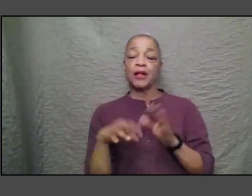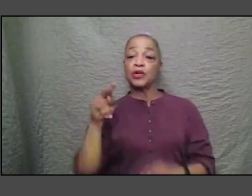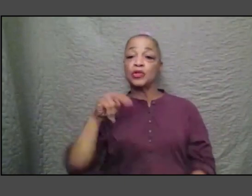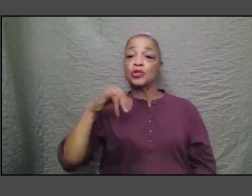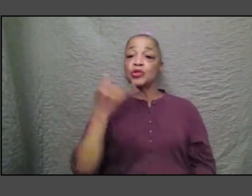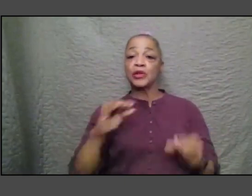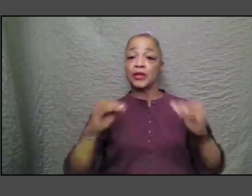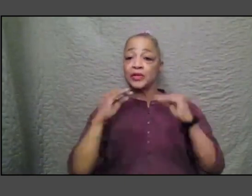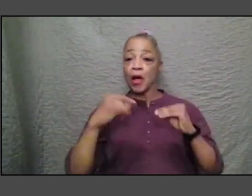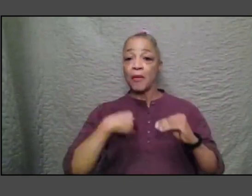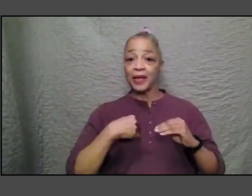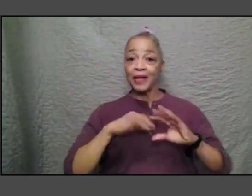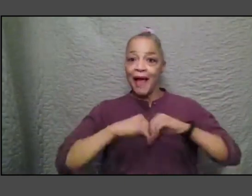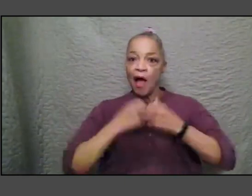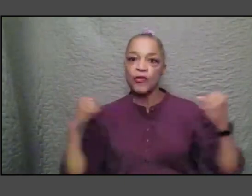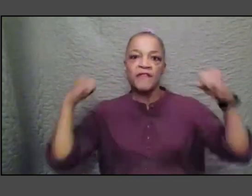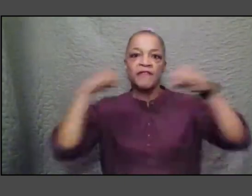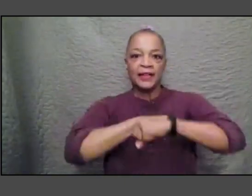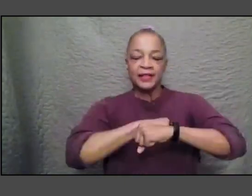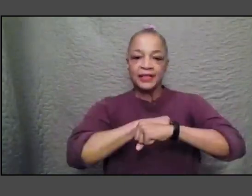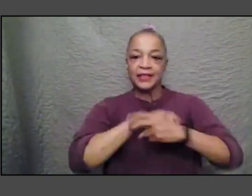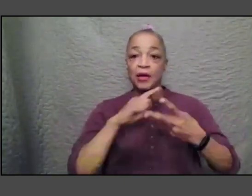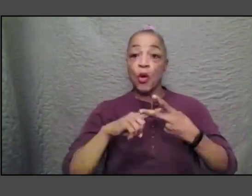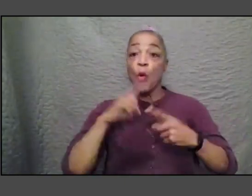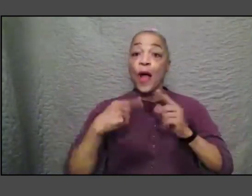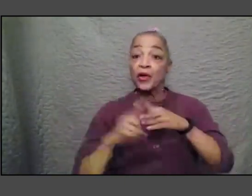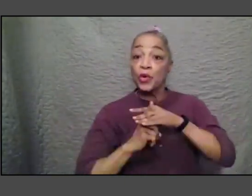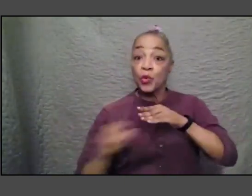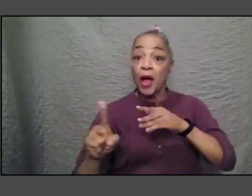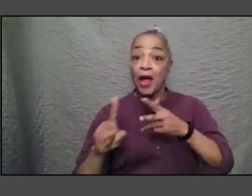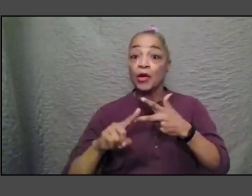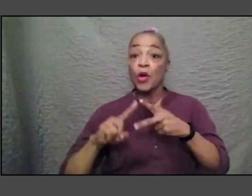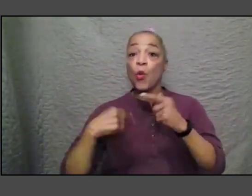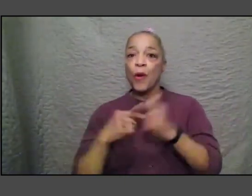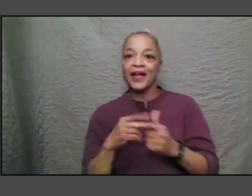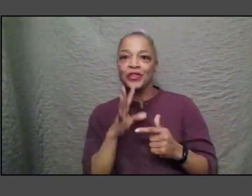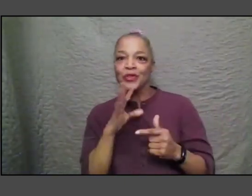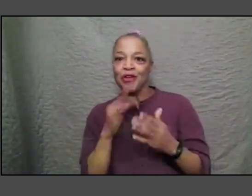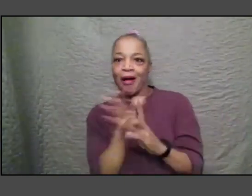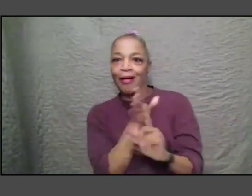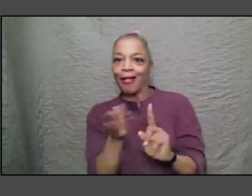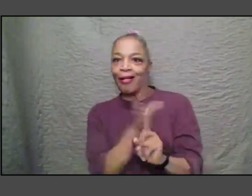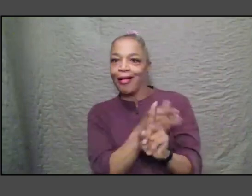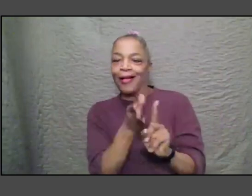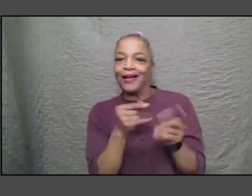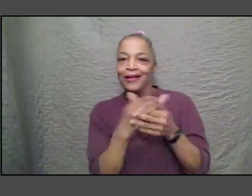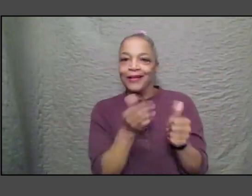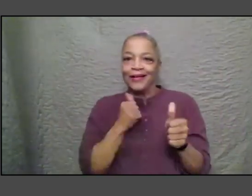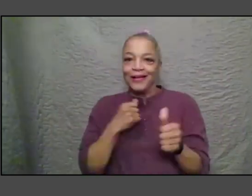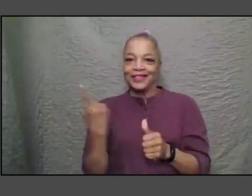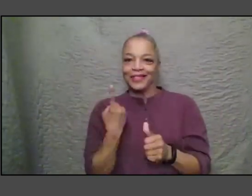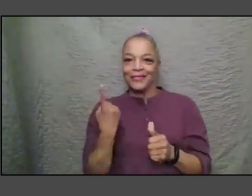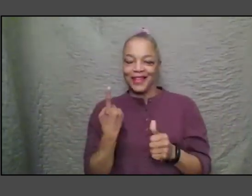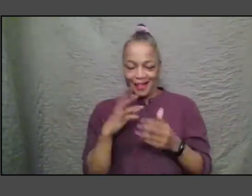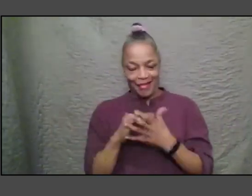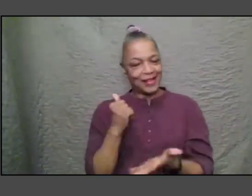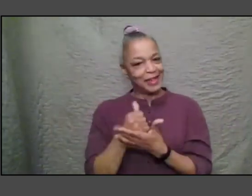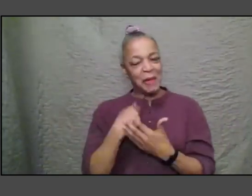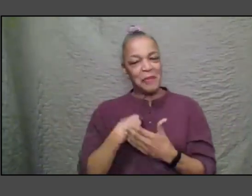when to run and when to talk my way out of things and that's really served me in good stead my whole career so that's the